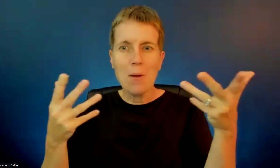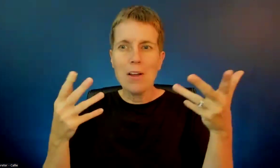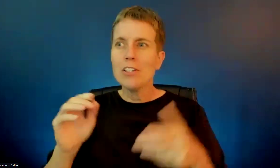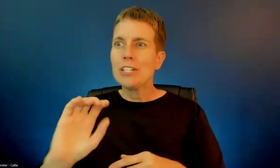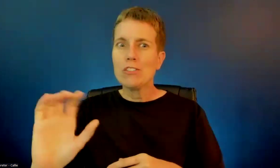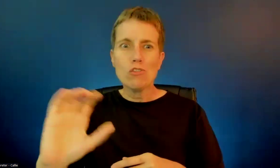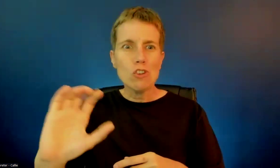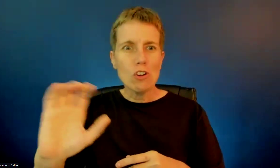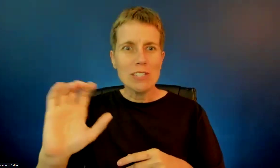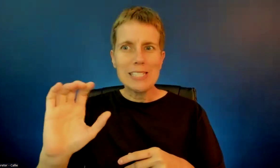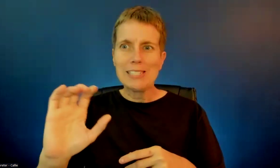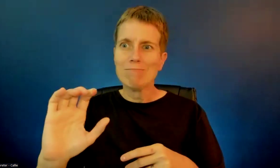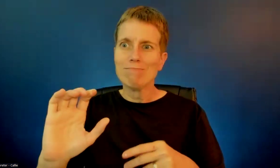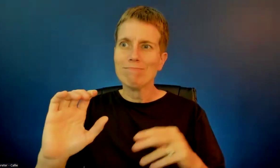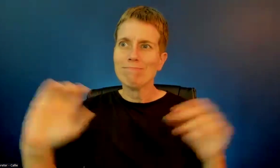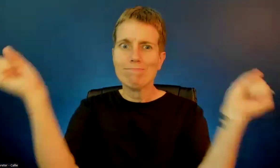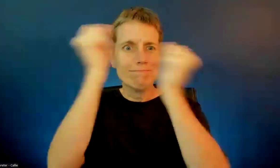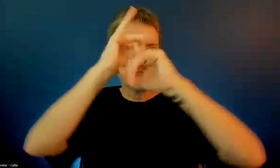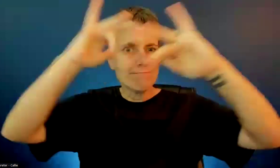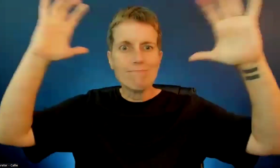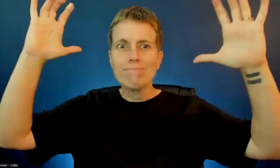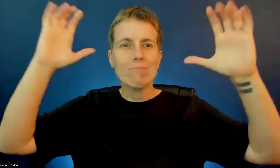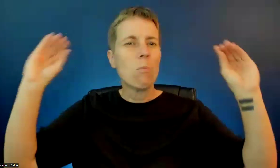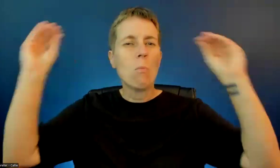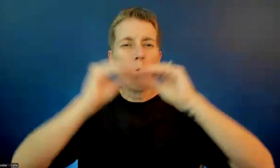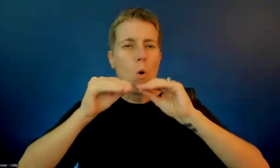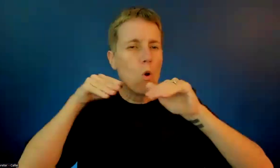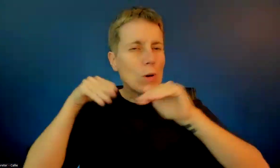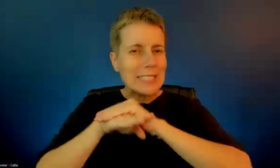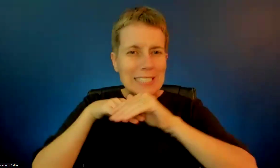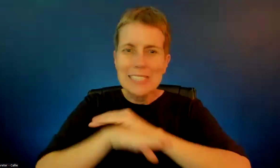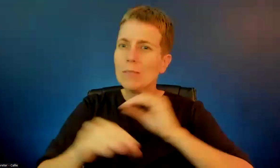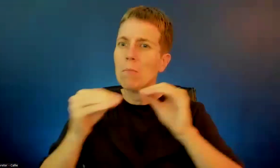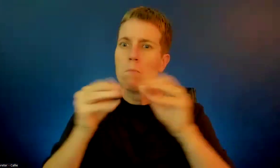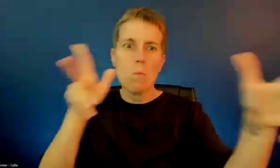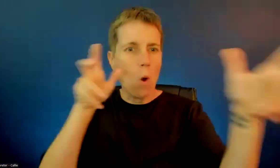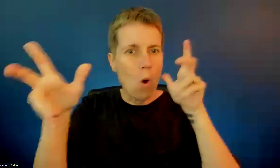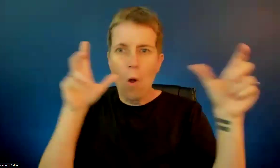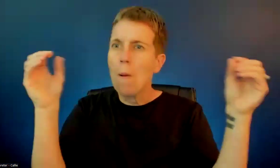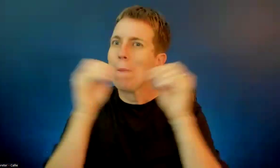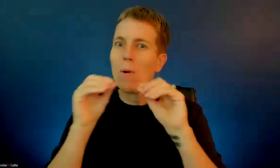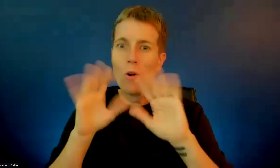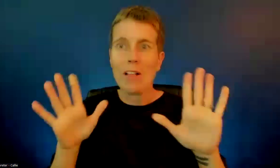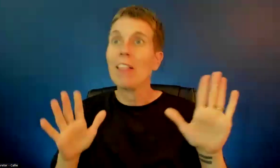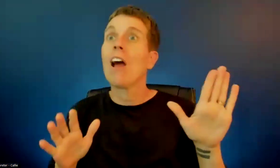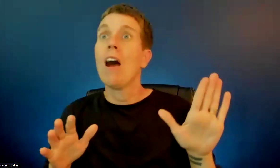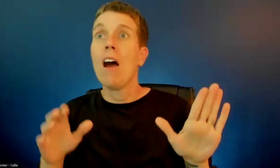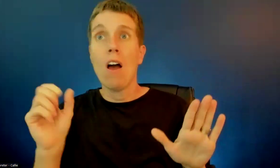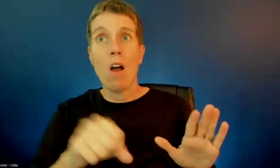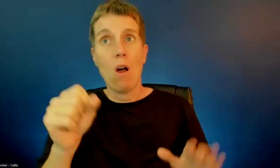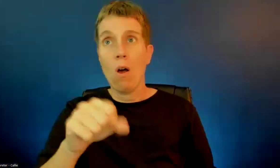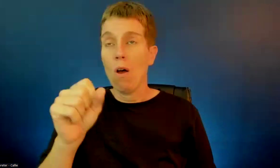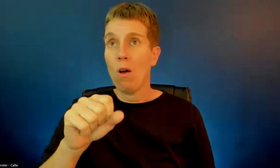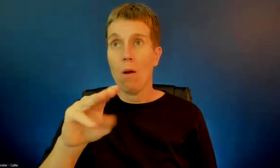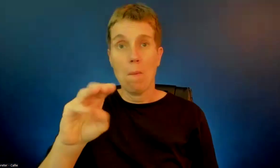where things are certainly accessible. Oh, yeah. That was amazing. Yeah, it is amazing.